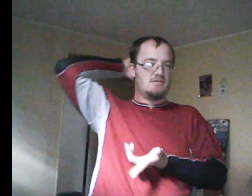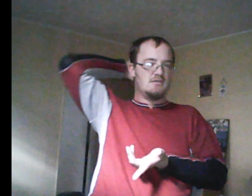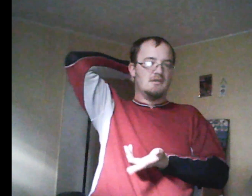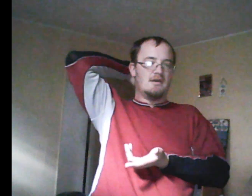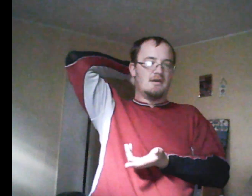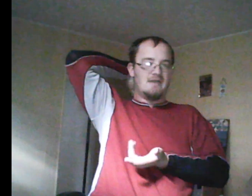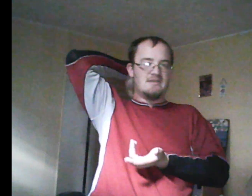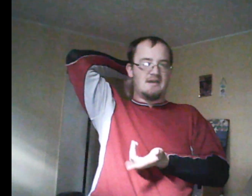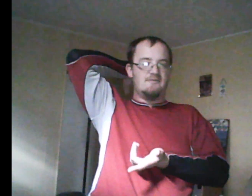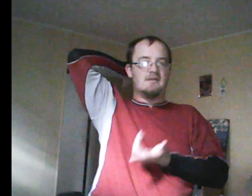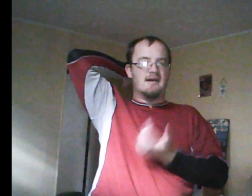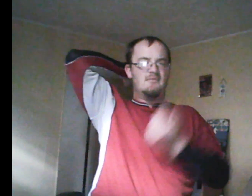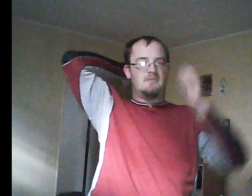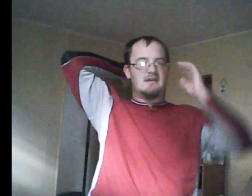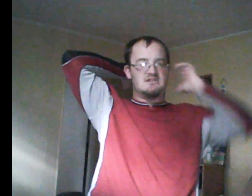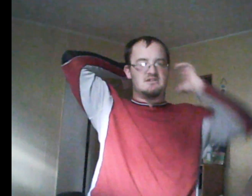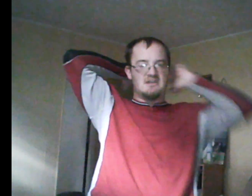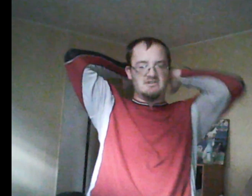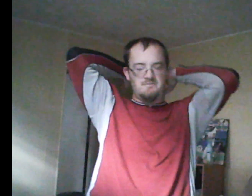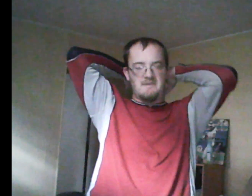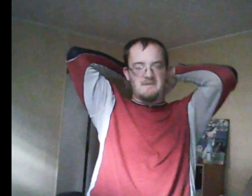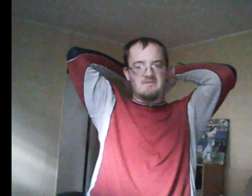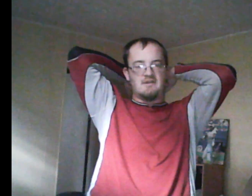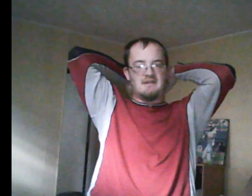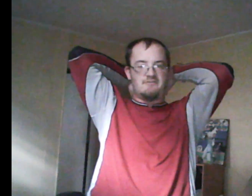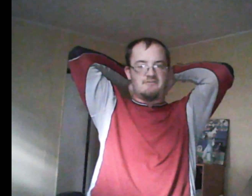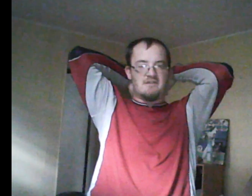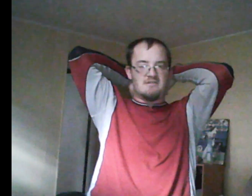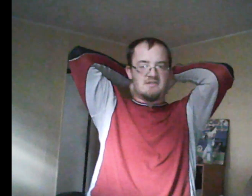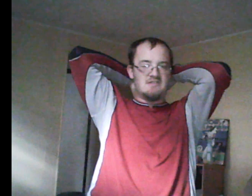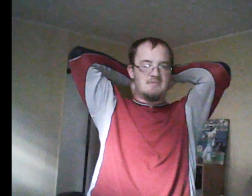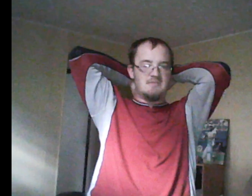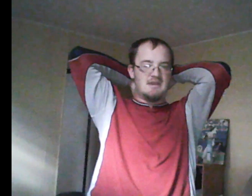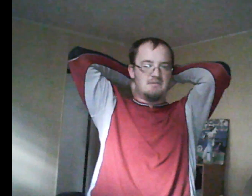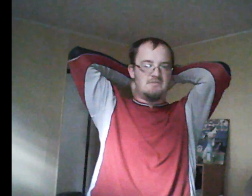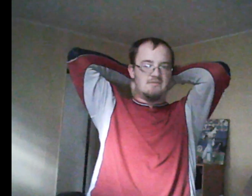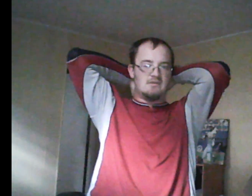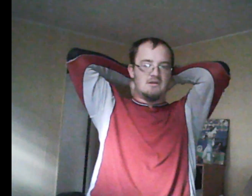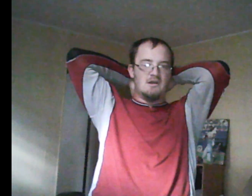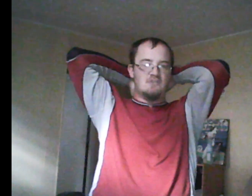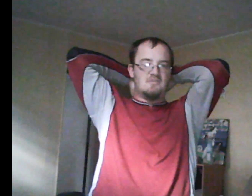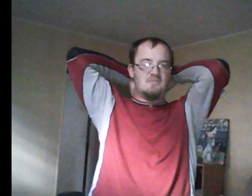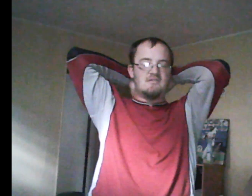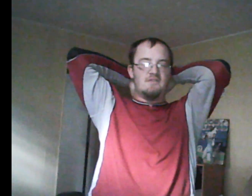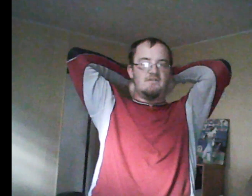beefs about trying to gain friends and sticking it to Manny and Libby for Lever. To make yourself feel good as a Topgolf girl. And Radich did poke the bear. Again.